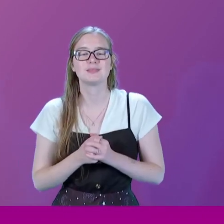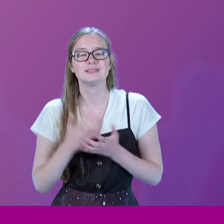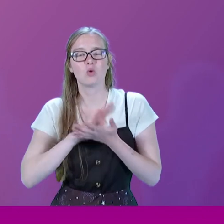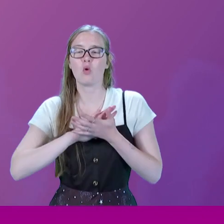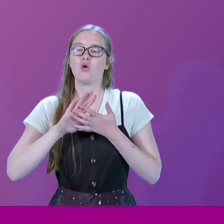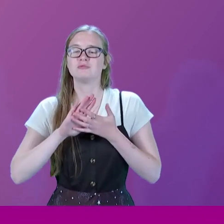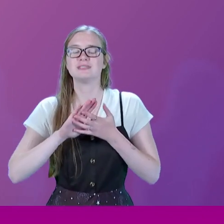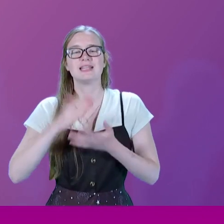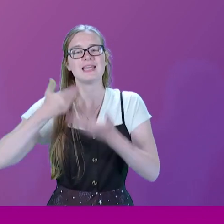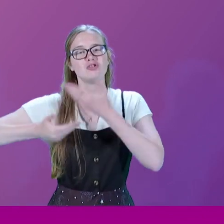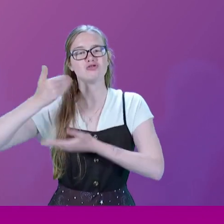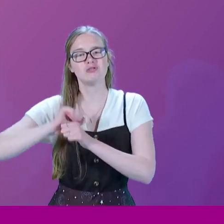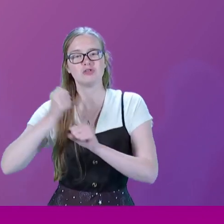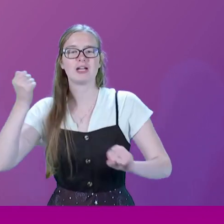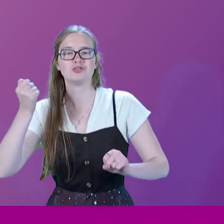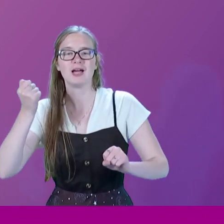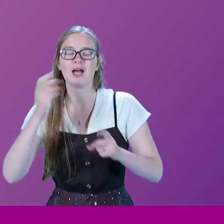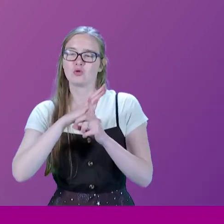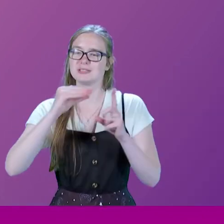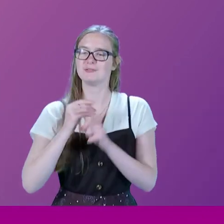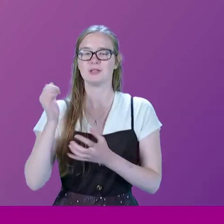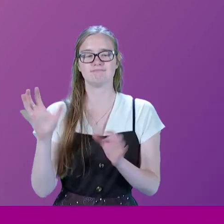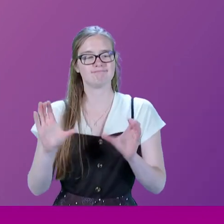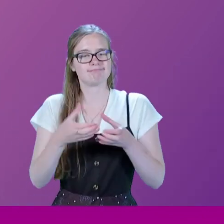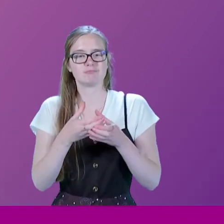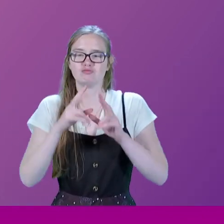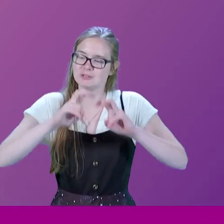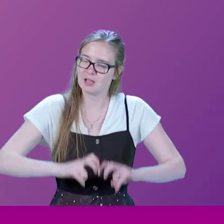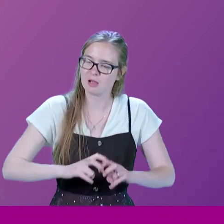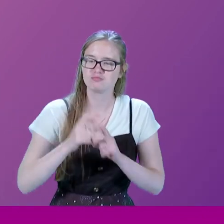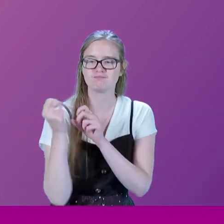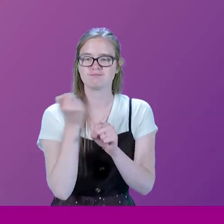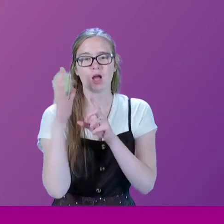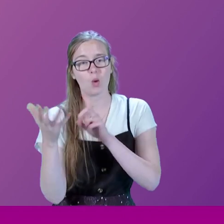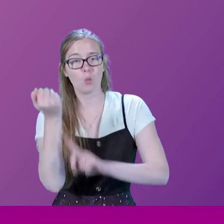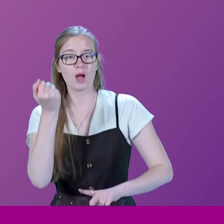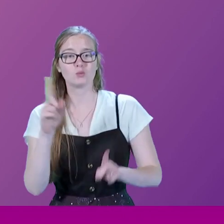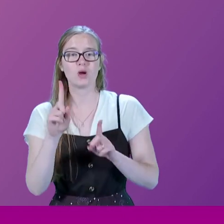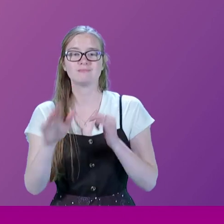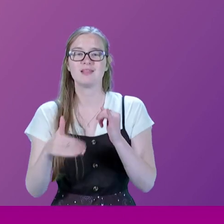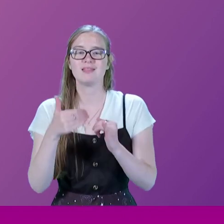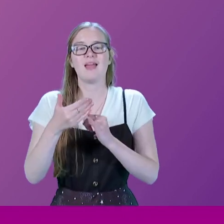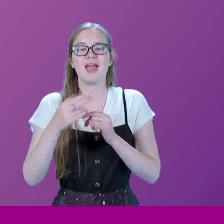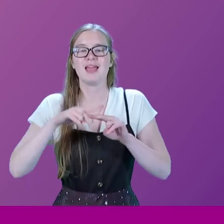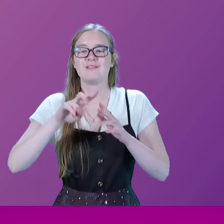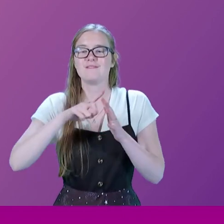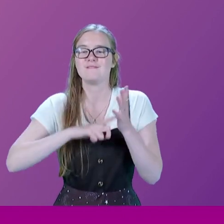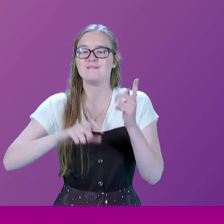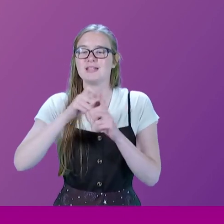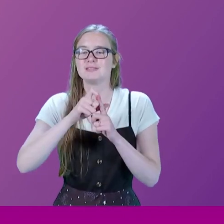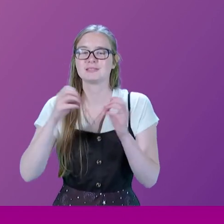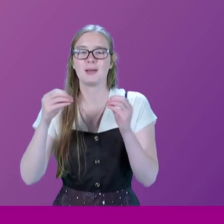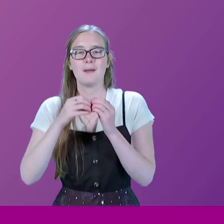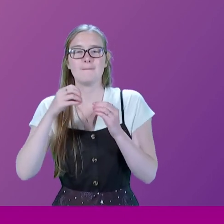graduate and sometime Conservative Party researcher, fought and won the Enfield-Southgate by-election in December